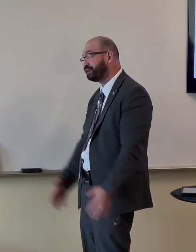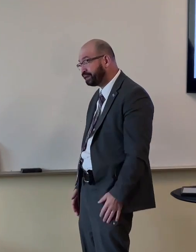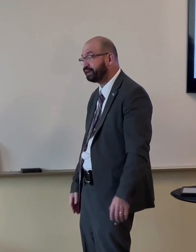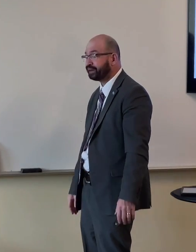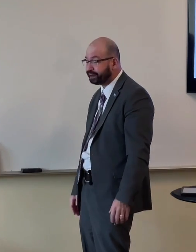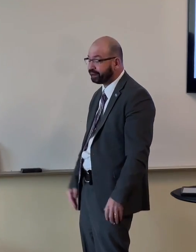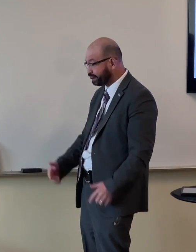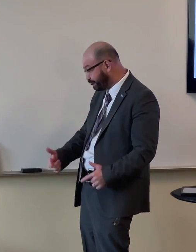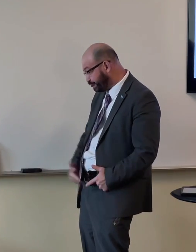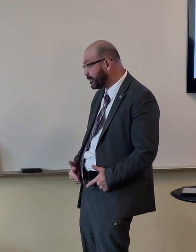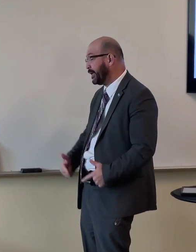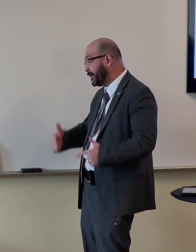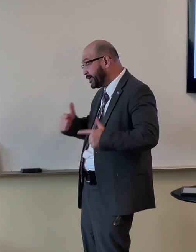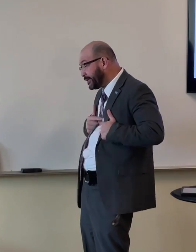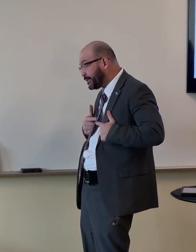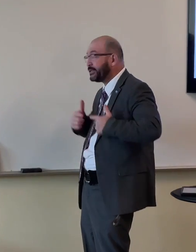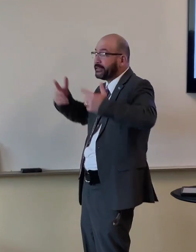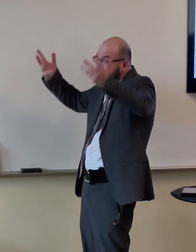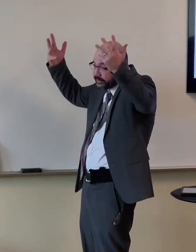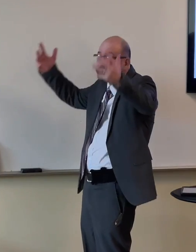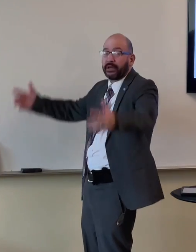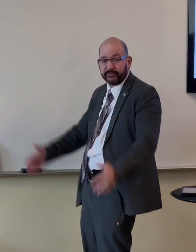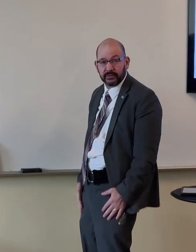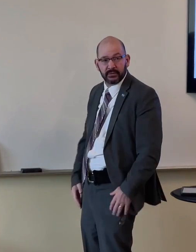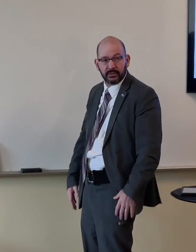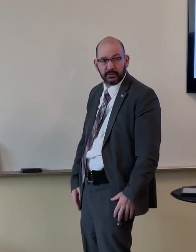happens. People get tired of each other. That's life.